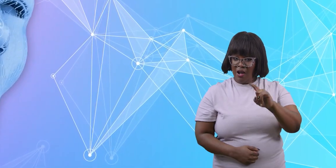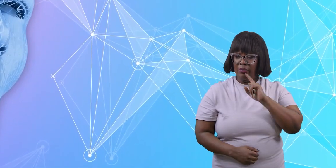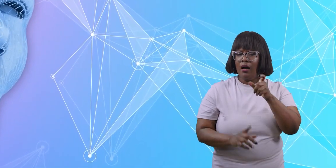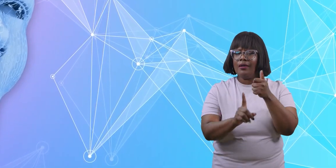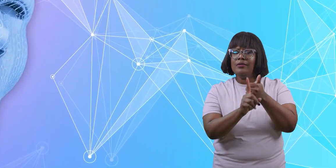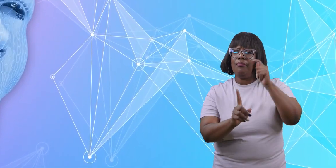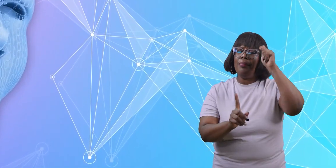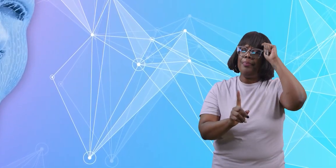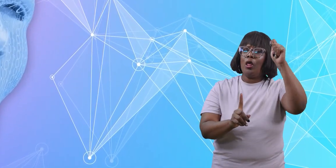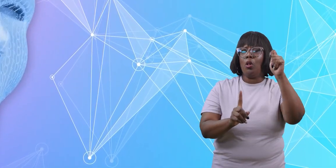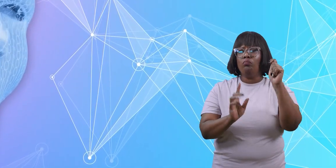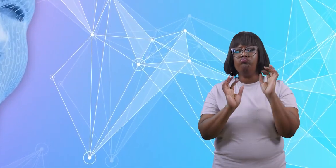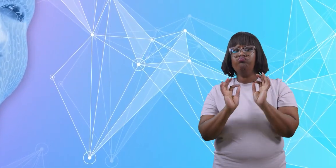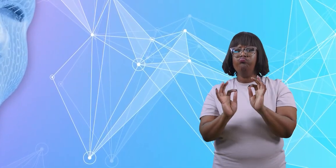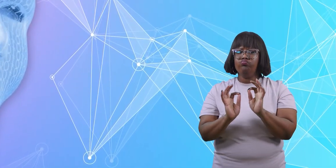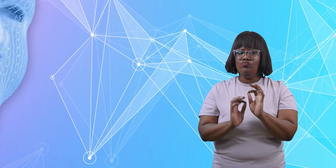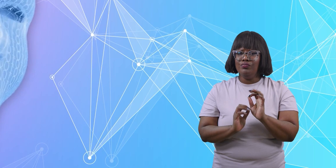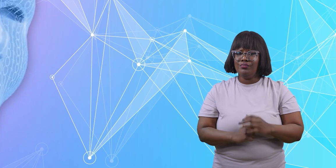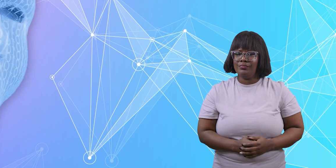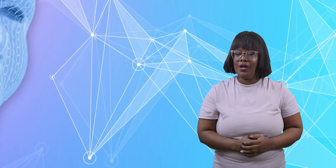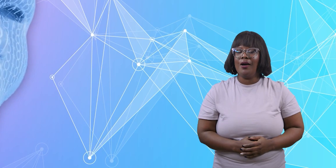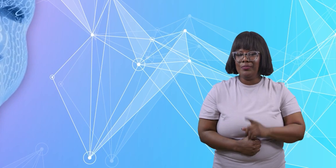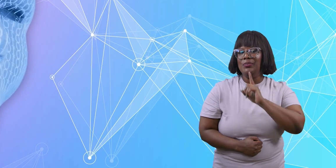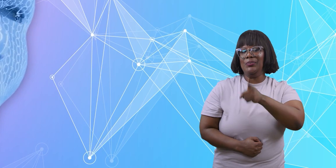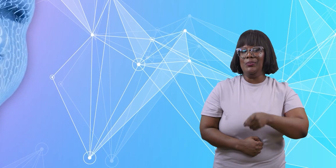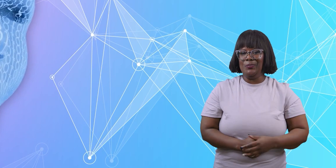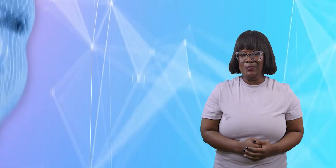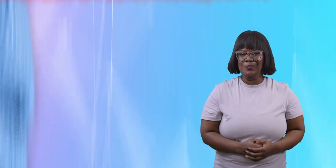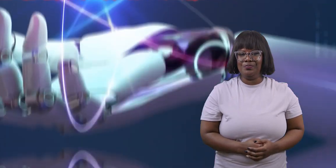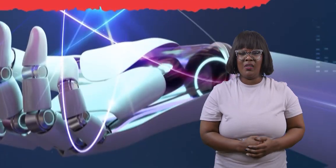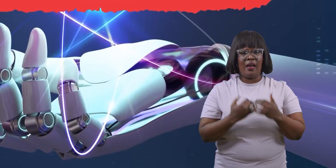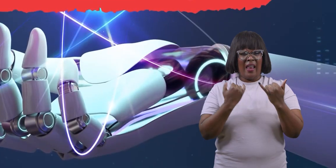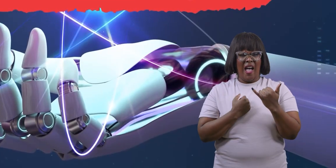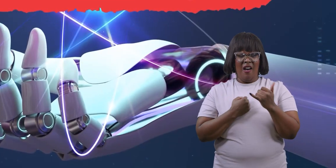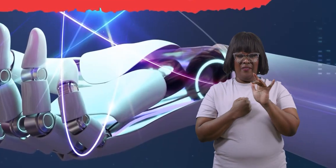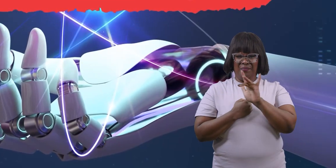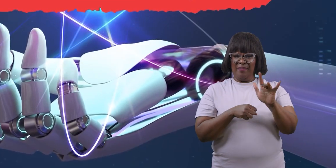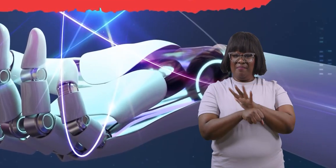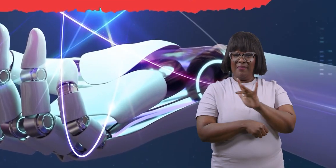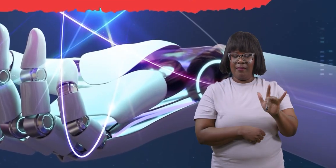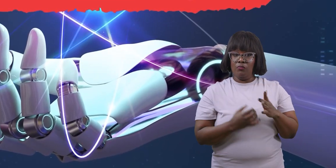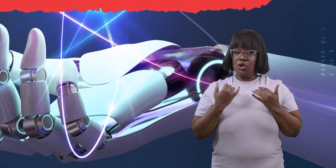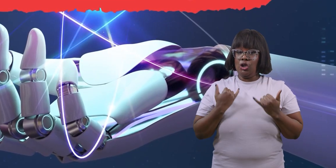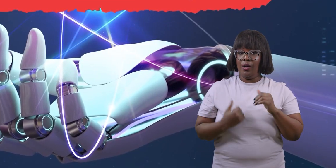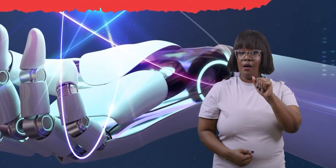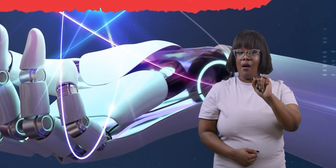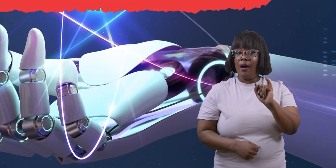ASI is purely theoretical. True. Fill in the blank. Currently, the